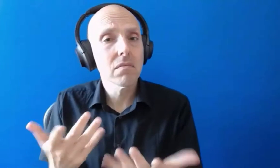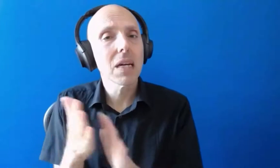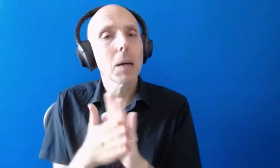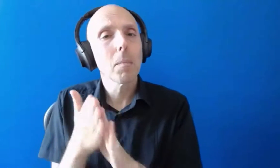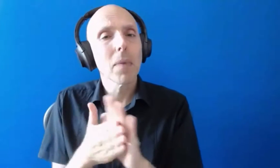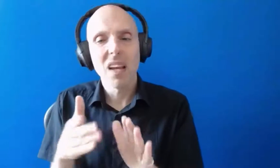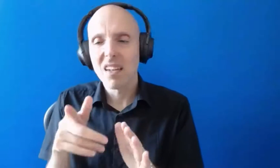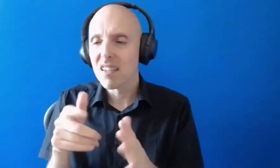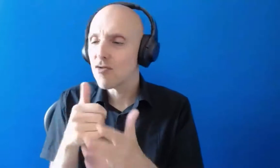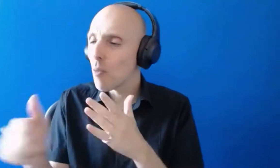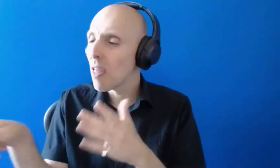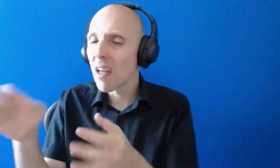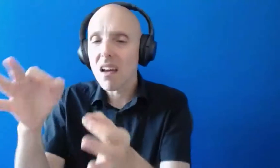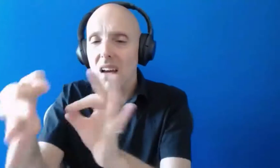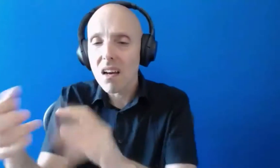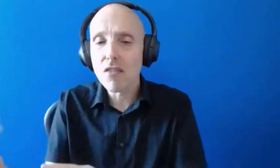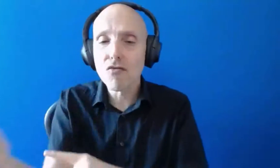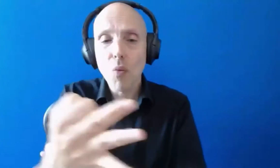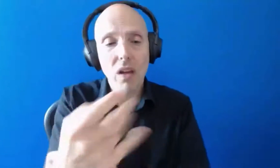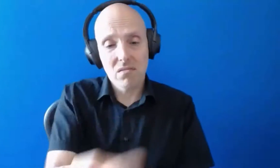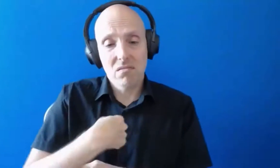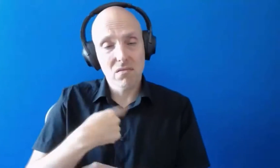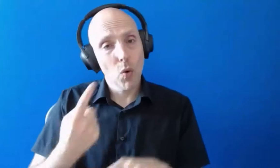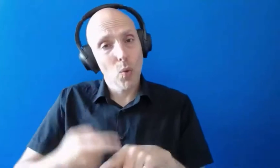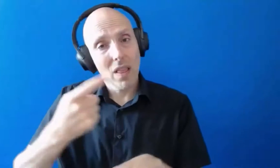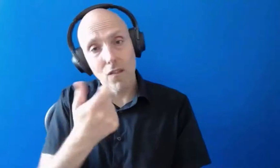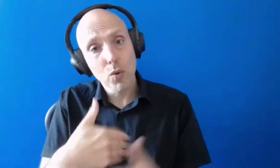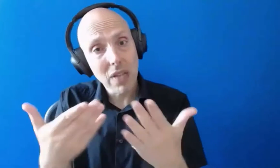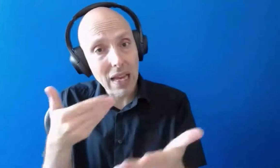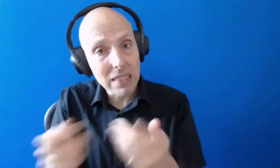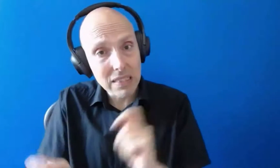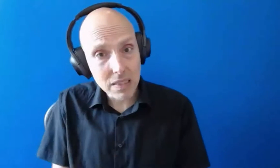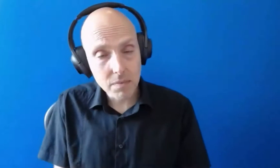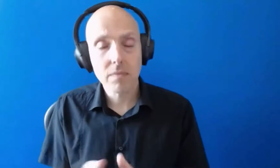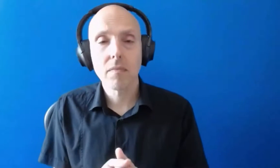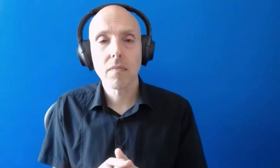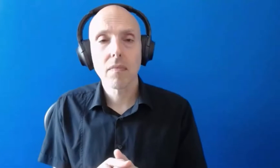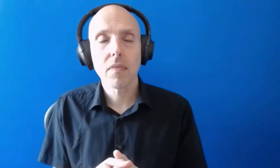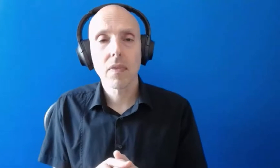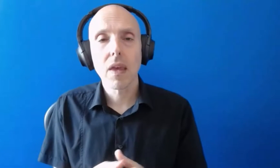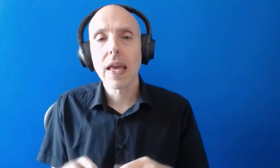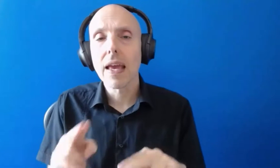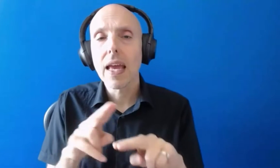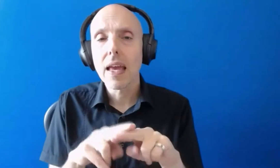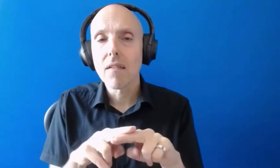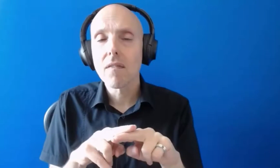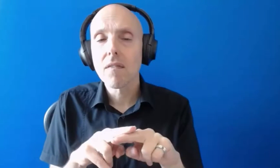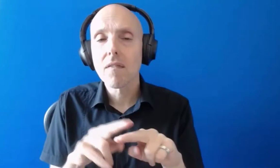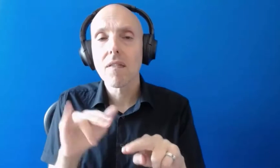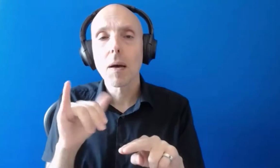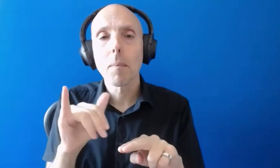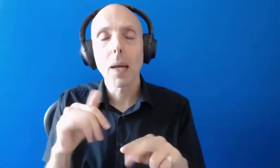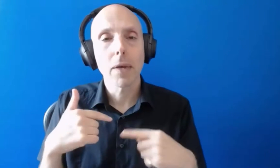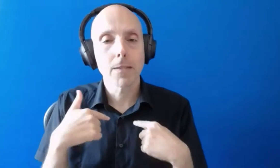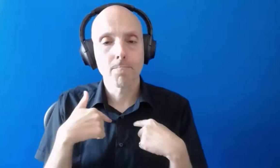days and time so you should get a response pretty quickly on that if you need to change because um you'd had a significant